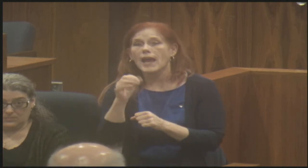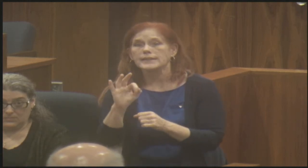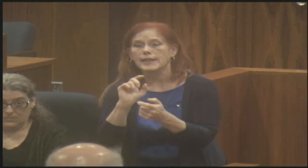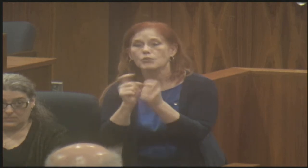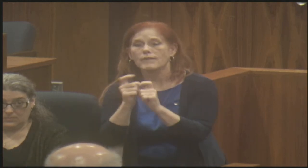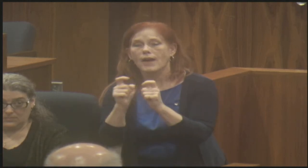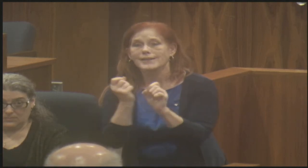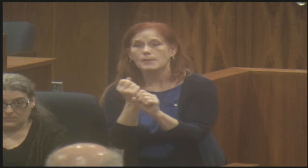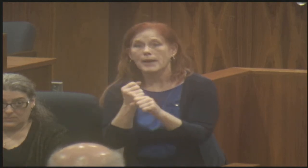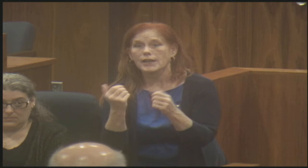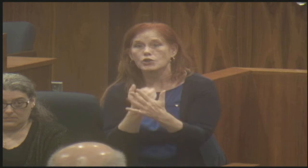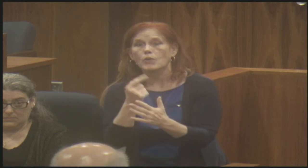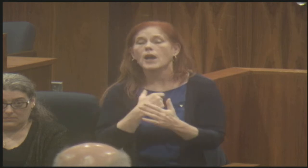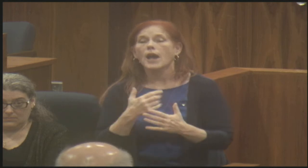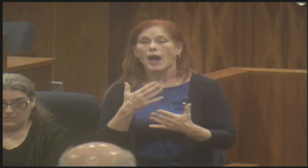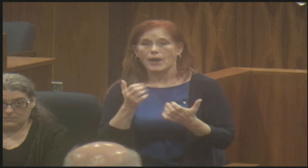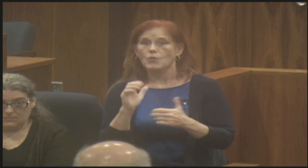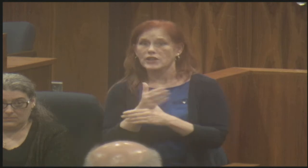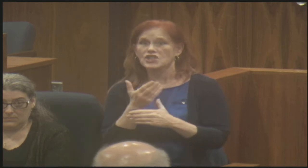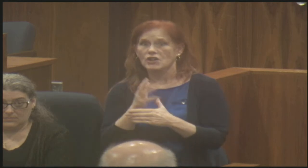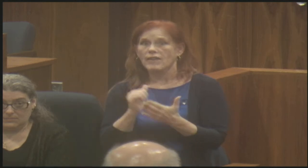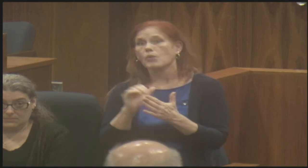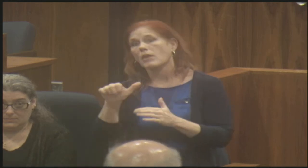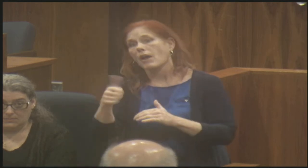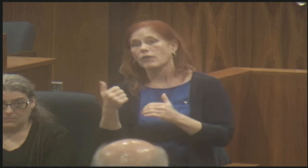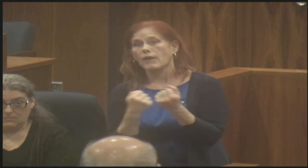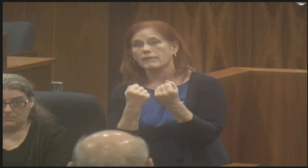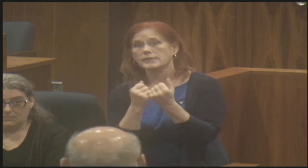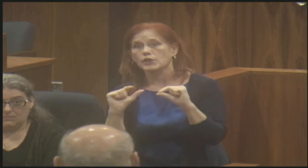Cause I'd like to share this with some, some other advocacy groups.